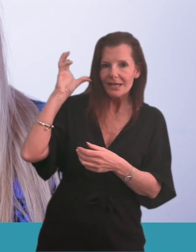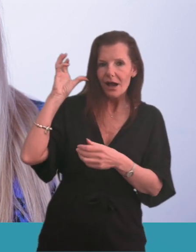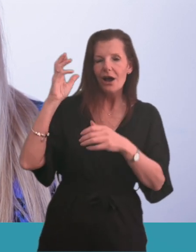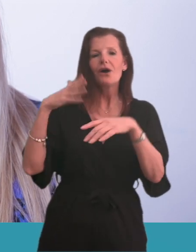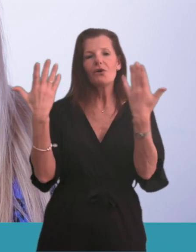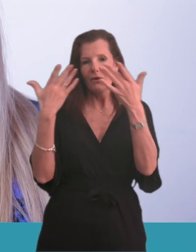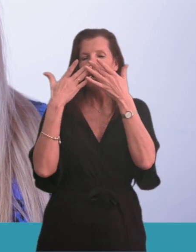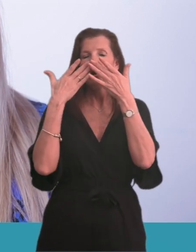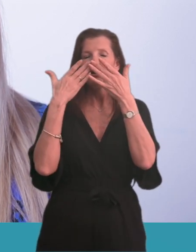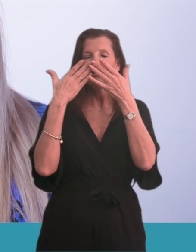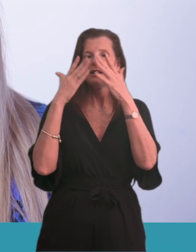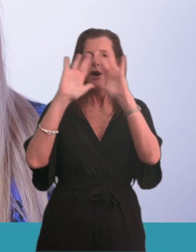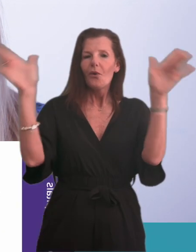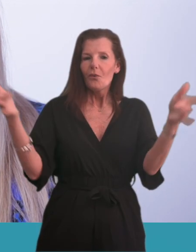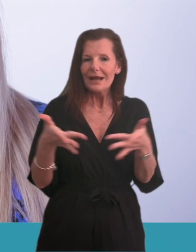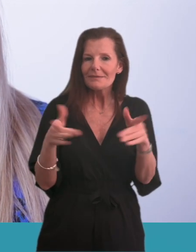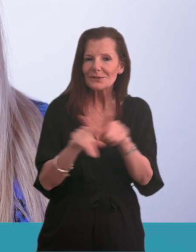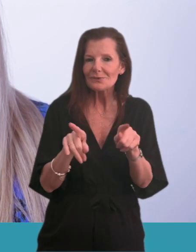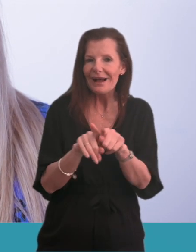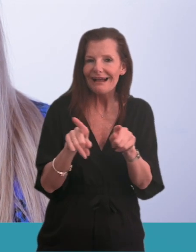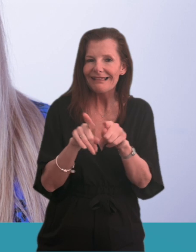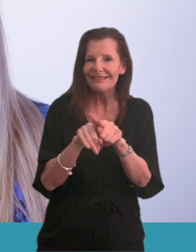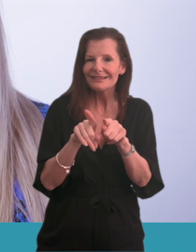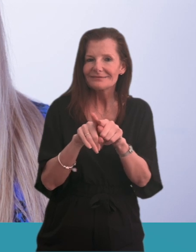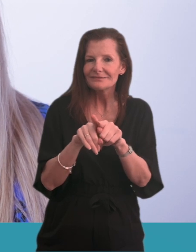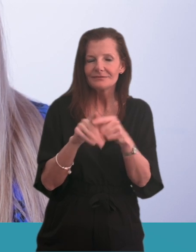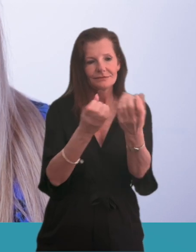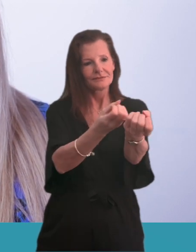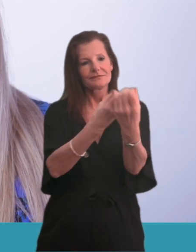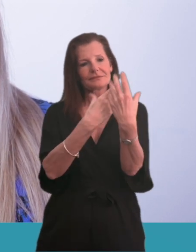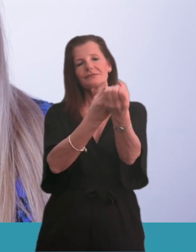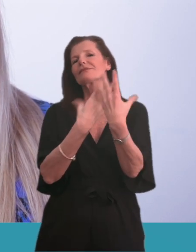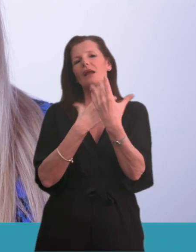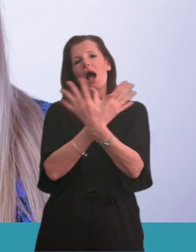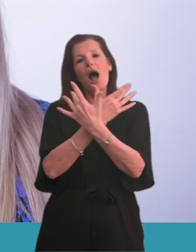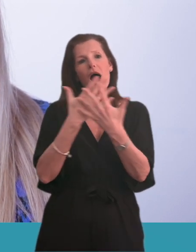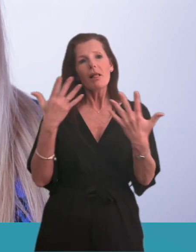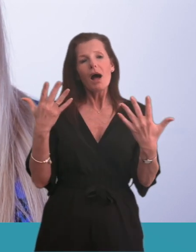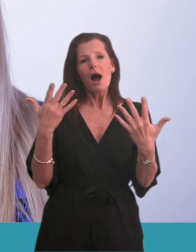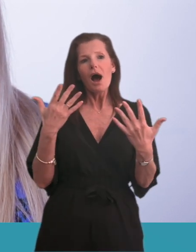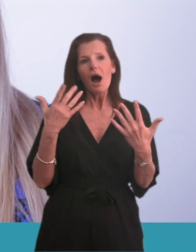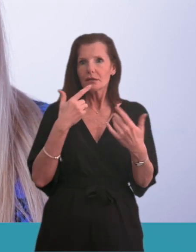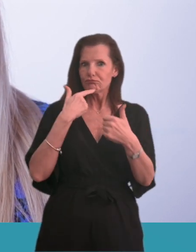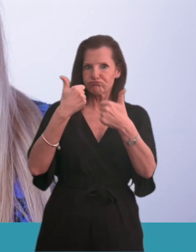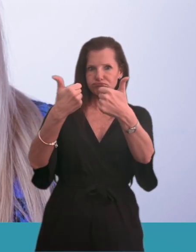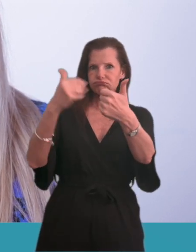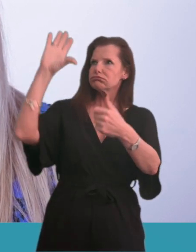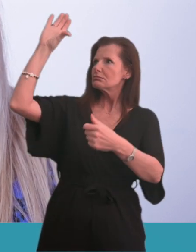websites. What did people tell us? A lot of people are happy about the new funding for new